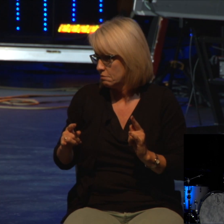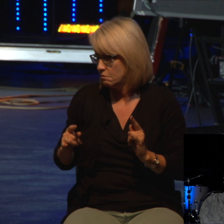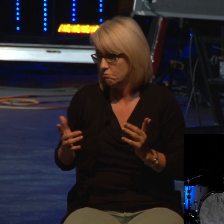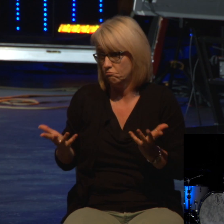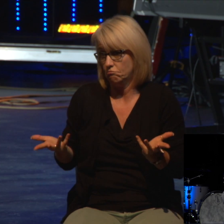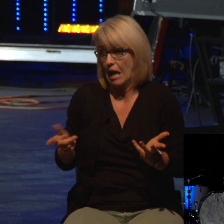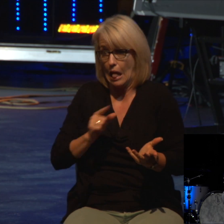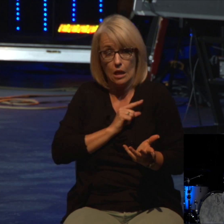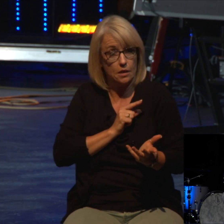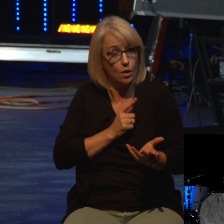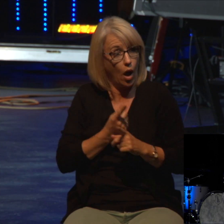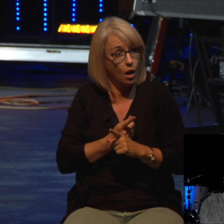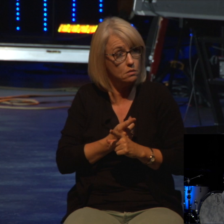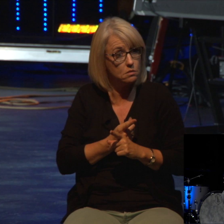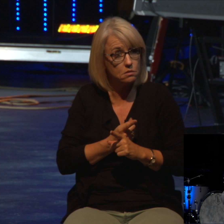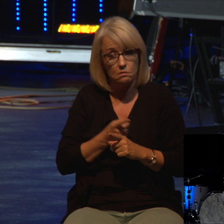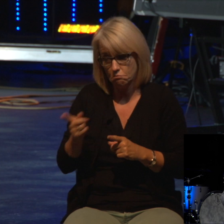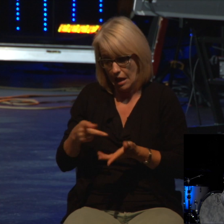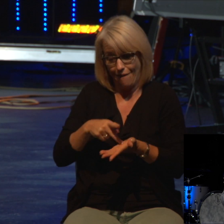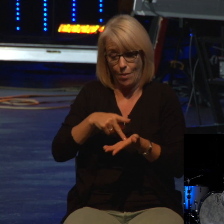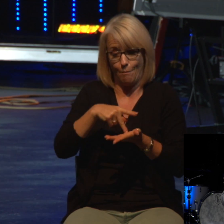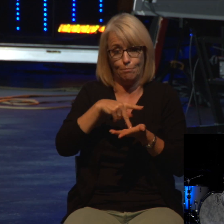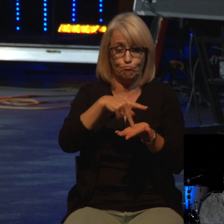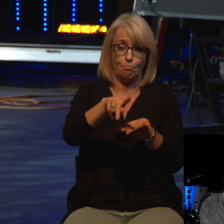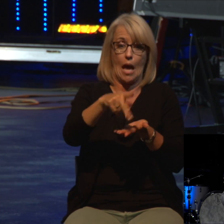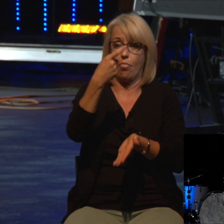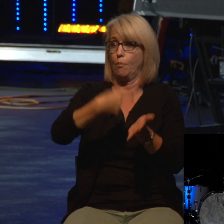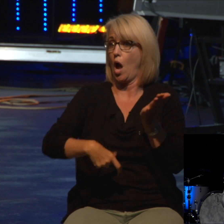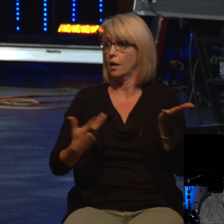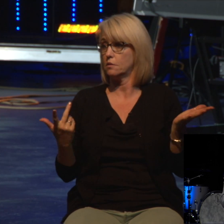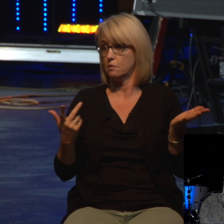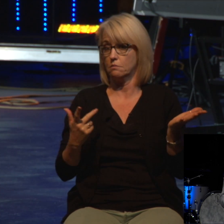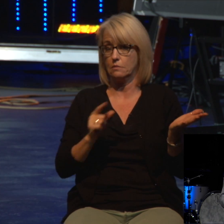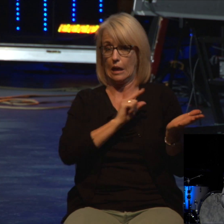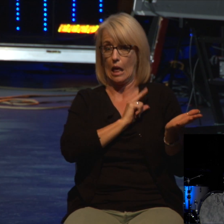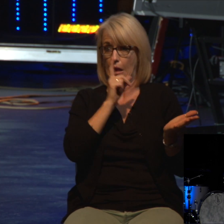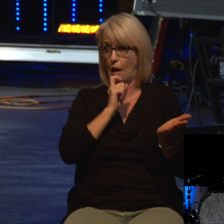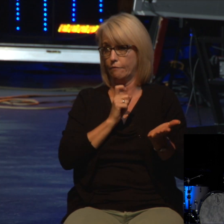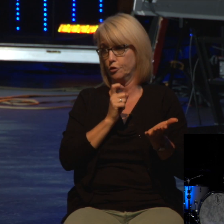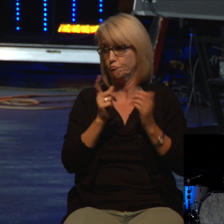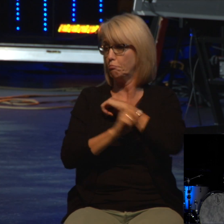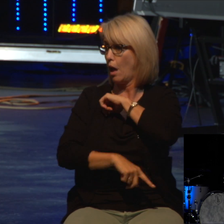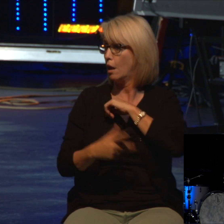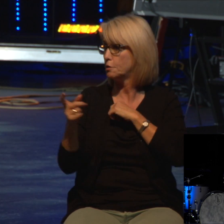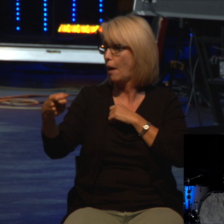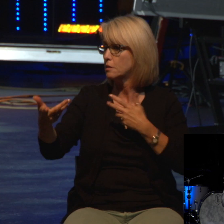He's guilty. And he has to pay the price. We have other illustrations of this in the Bible.